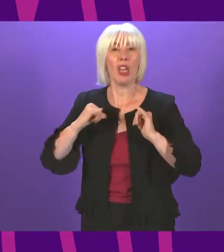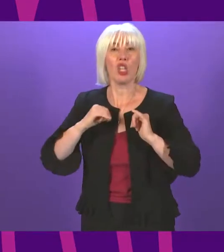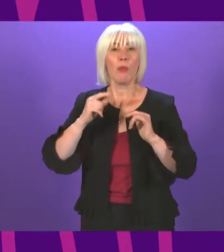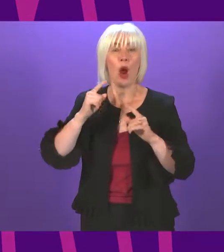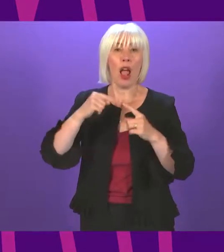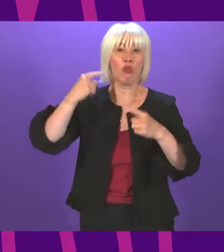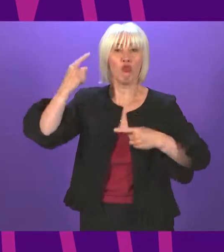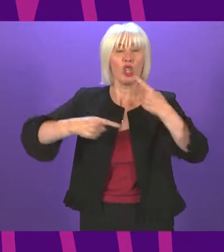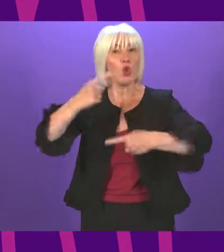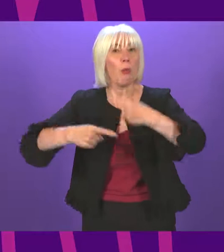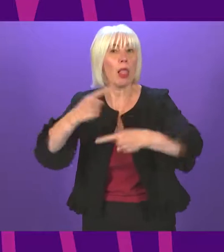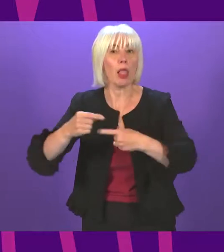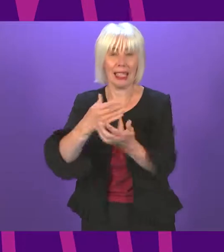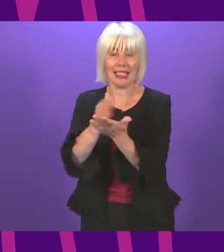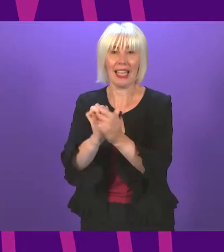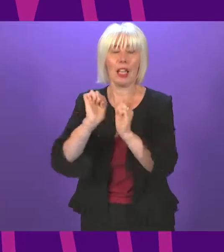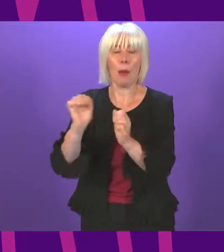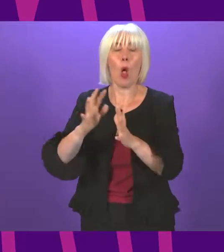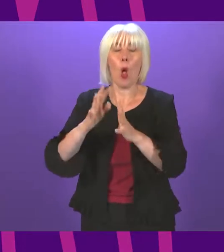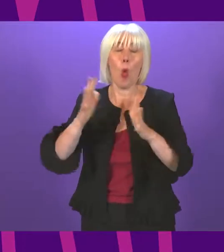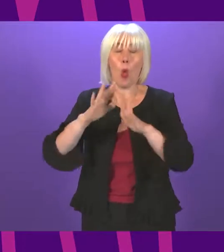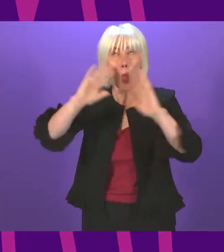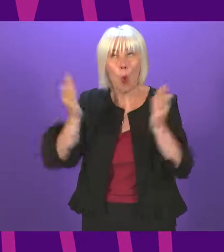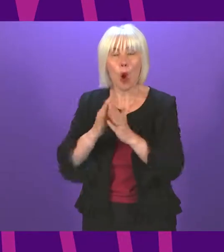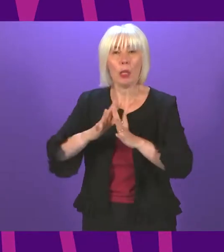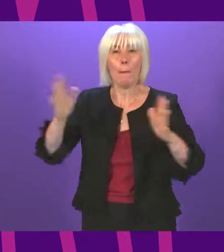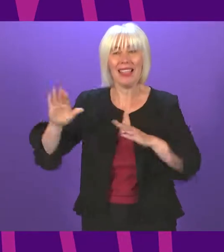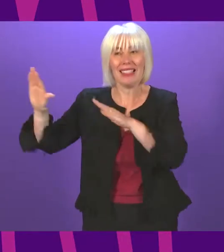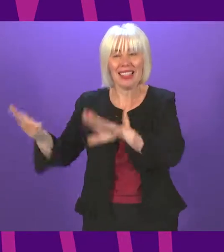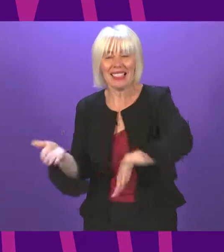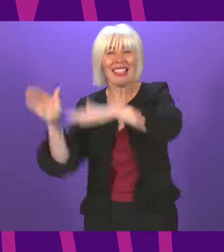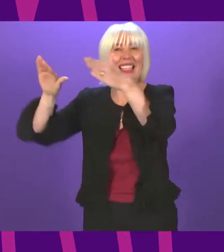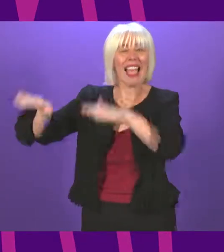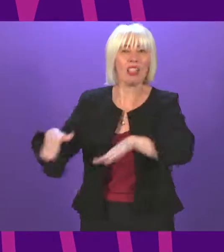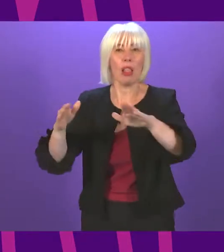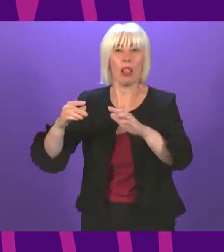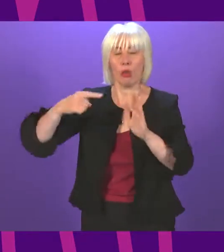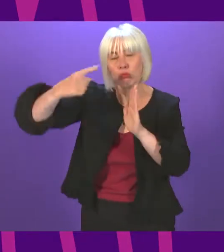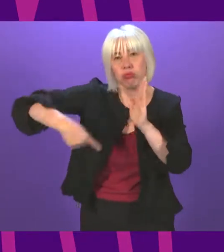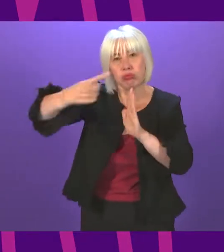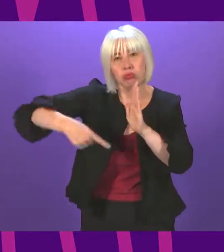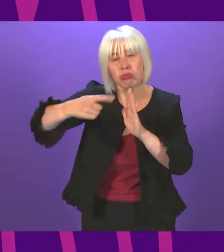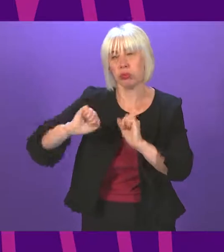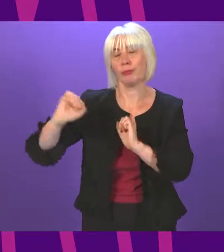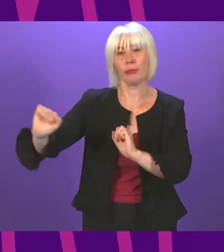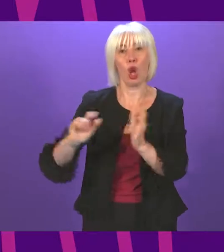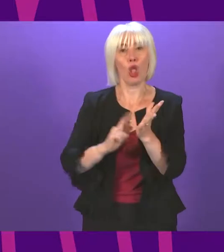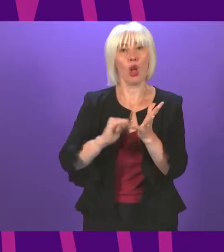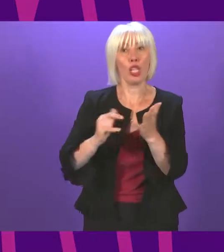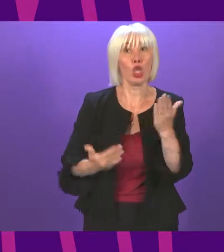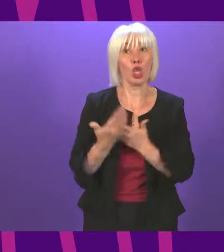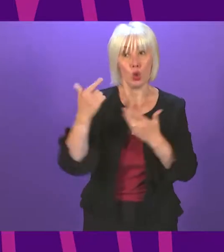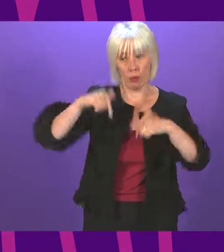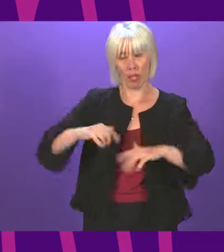included working on the world's biggest tidal turbine. As such, although she may be relatively new to Parliament, Lorna brings formidable